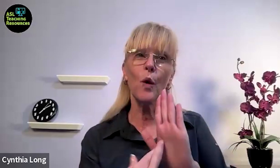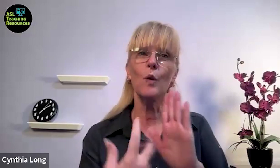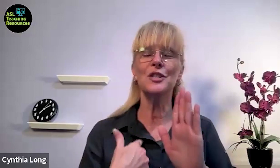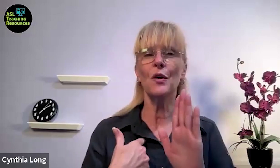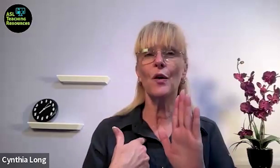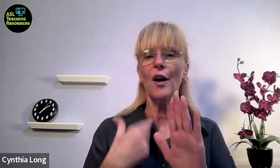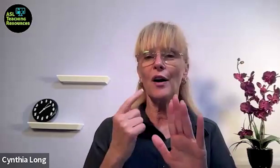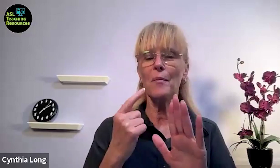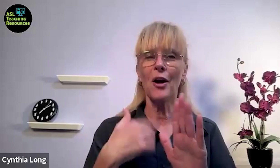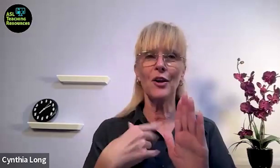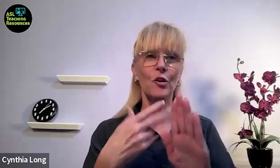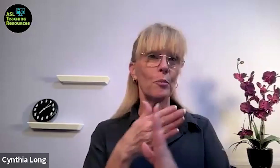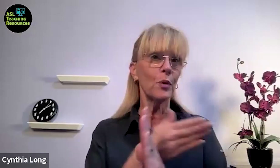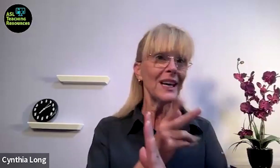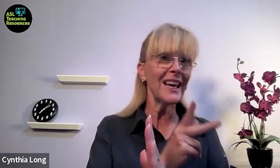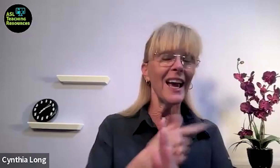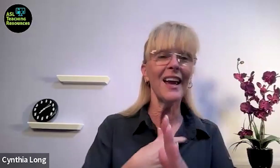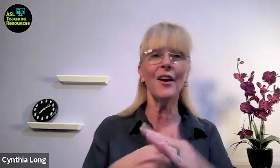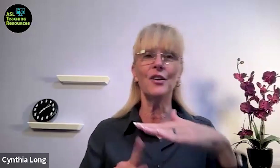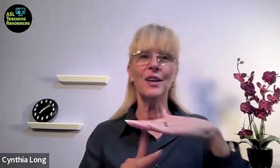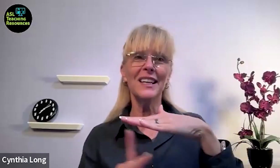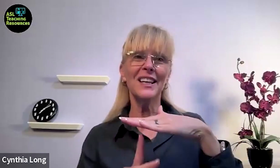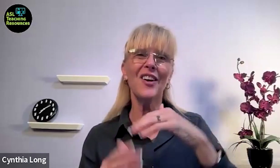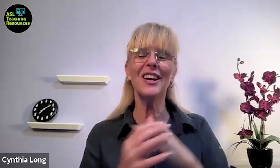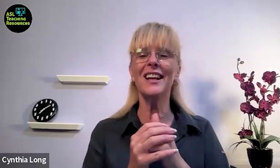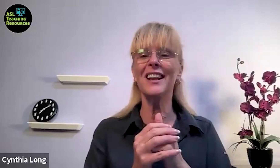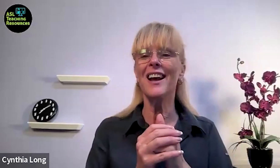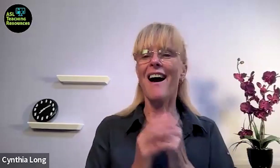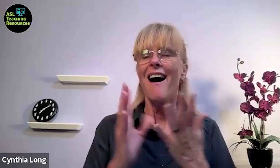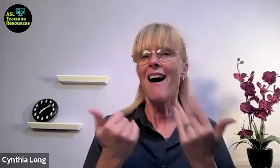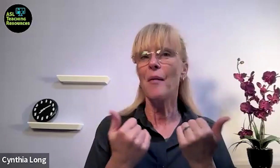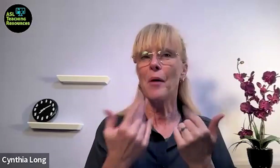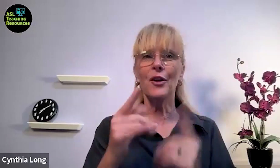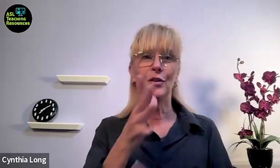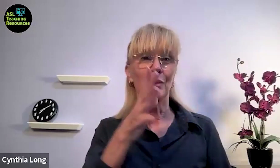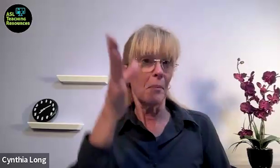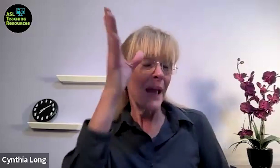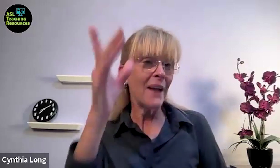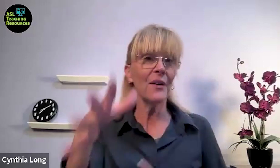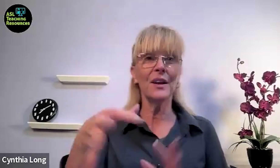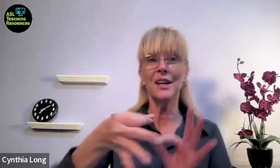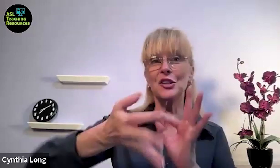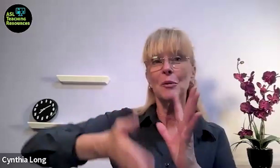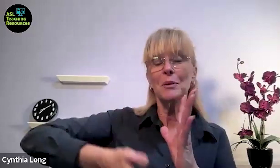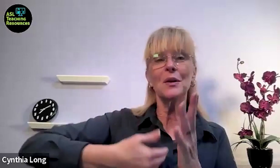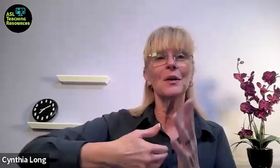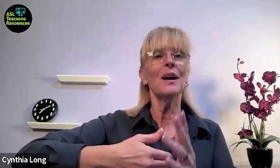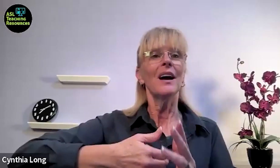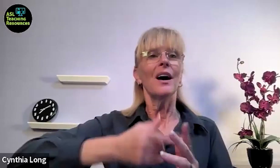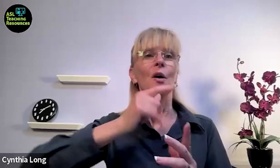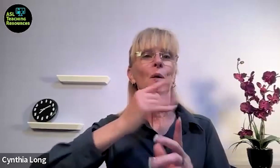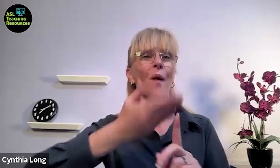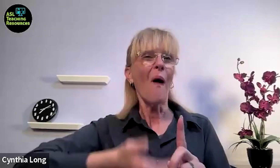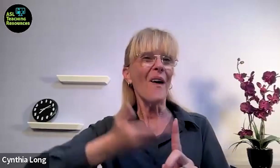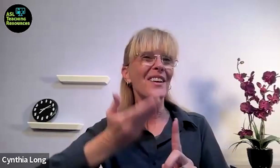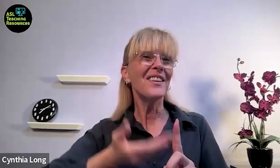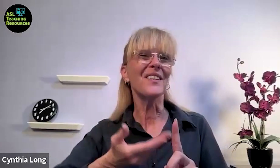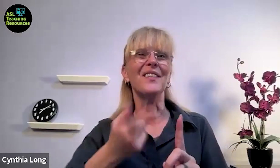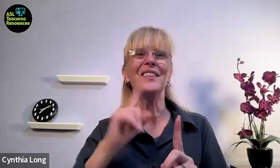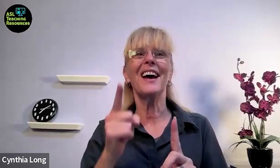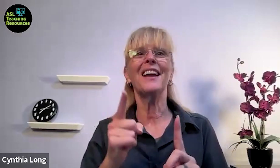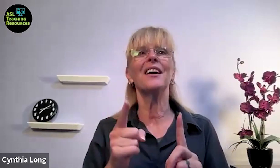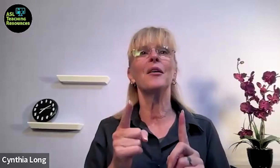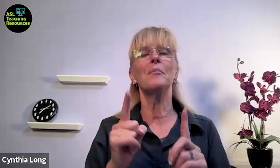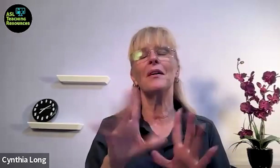is your role so are you pre-k are you kindergarten are you a parent interpreter who are